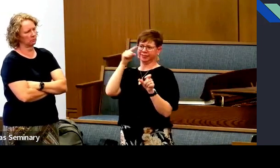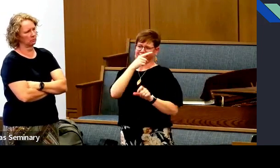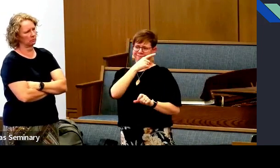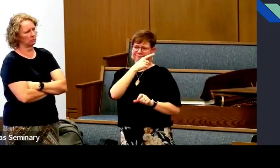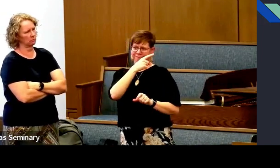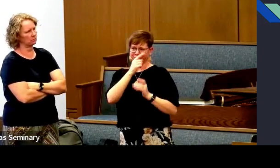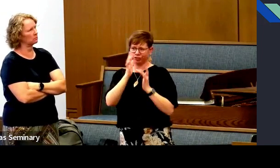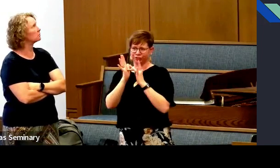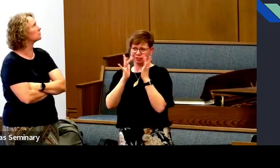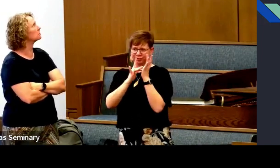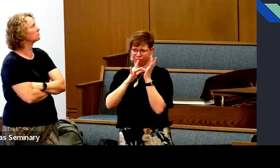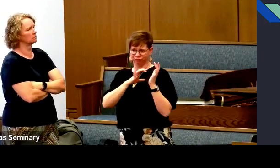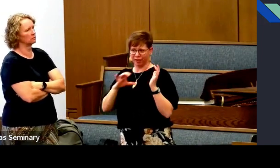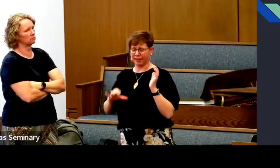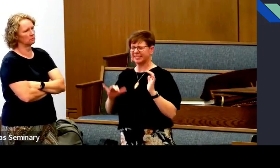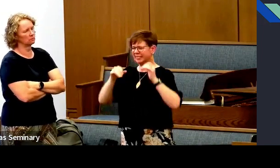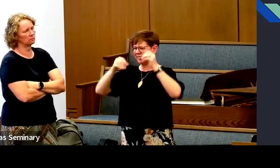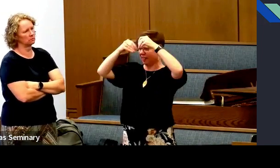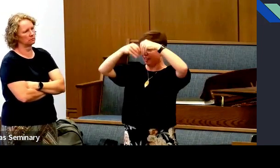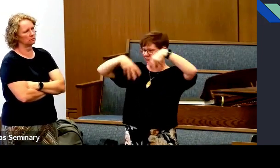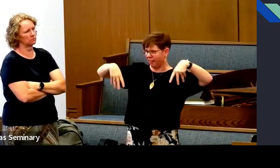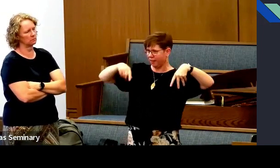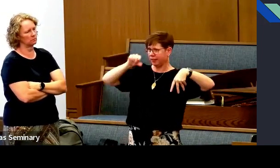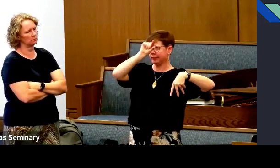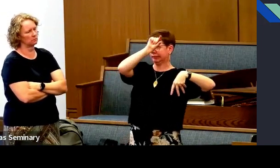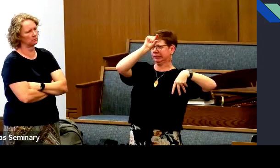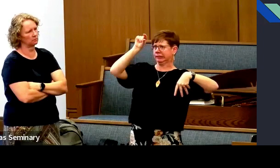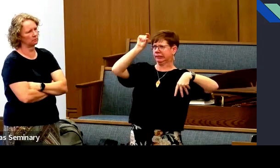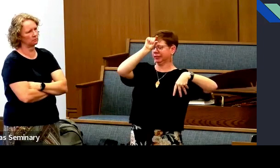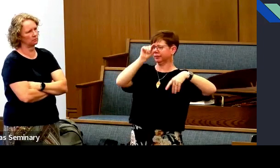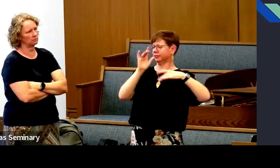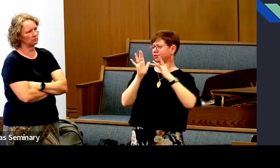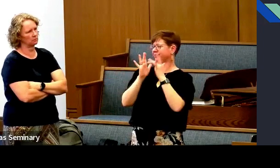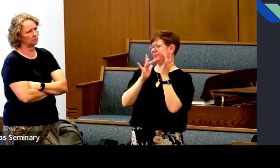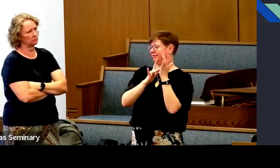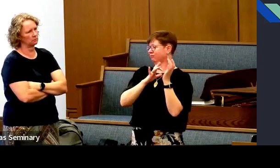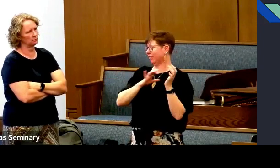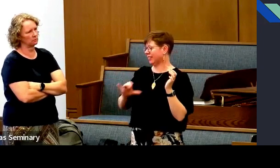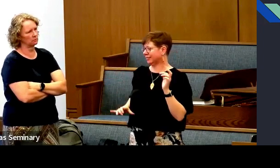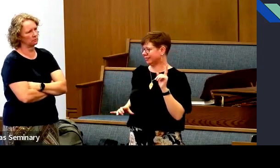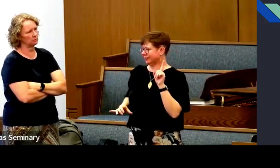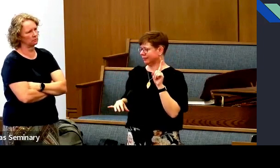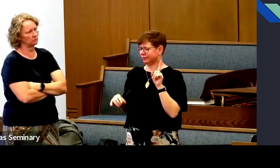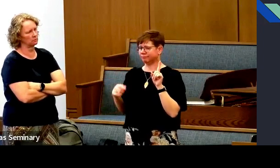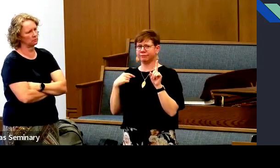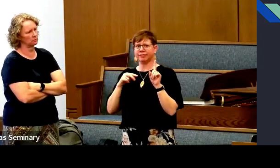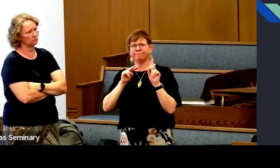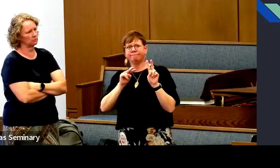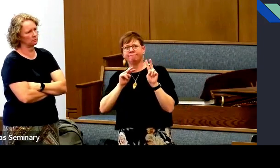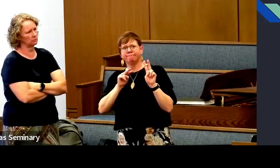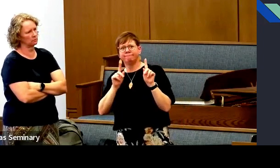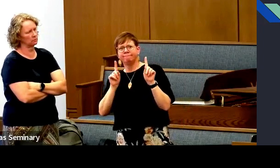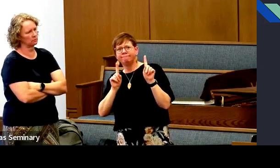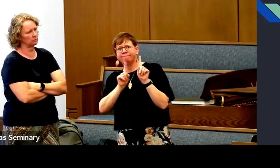If you remember back to the arch with the Savior or the Savior is the keystone, Jesus Christ truly is our keystone.